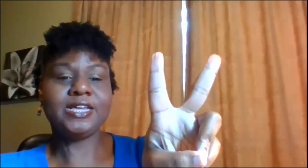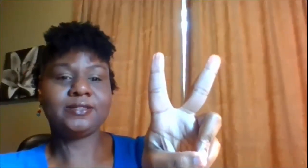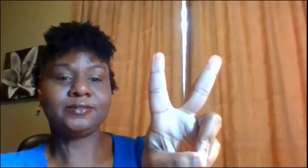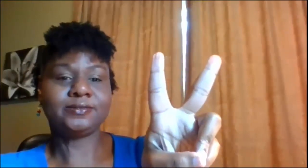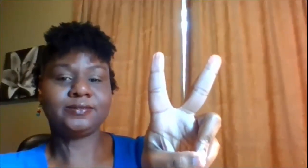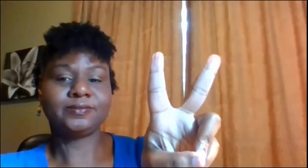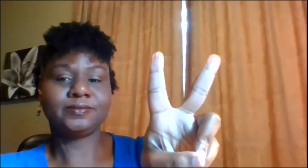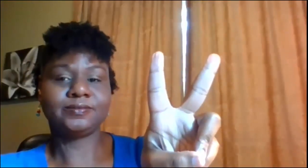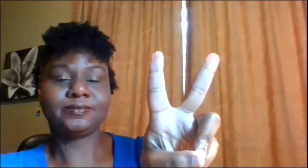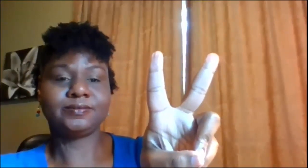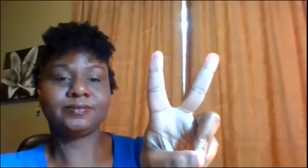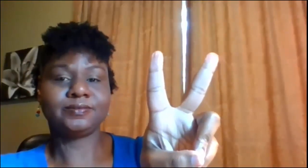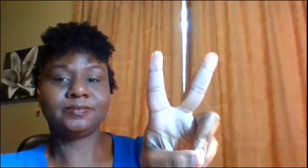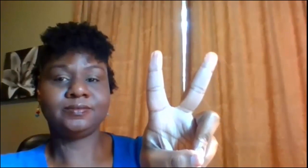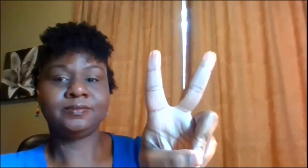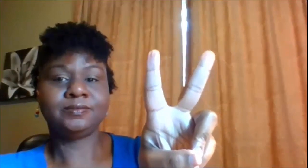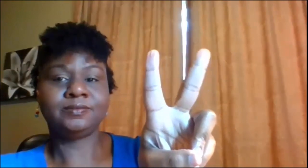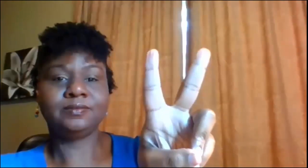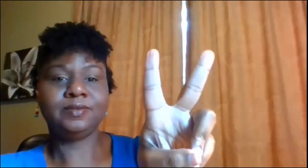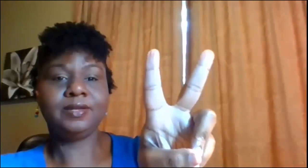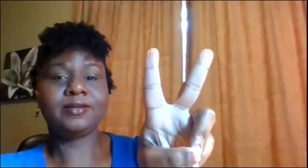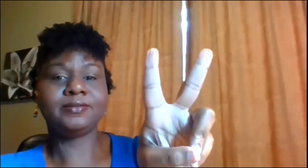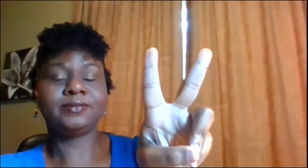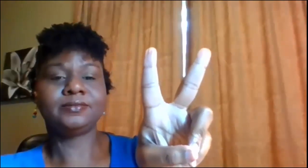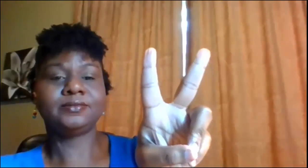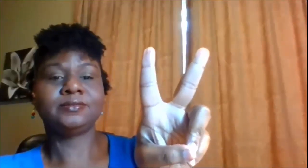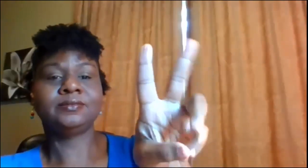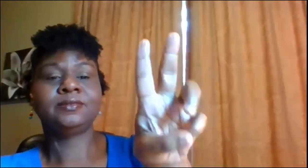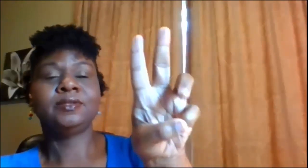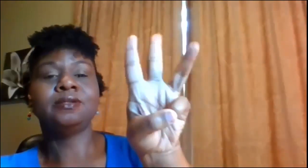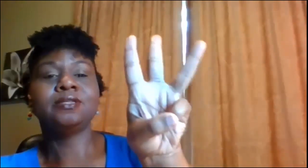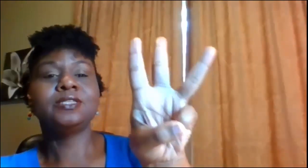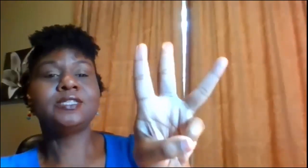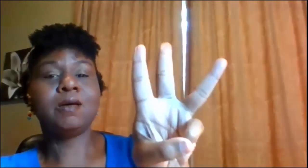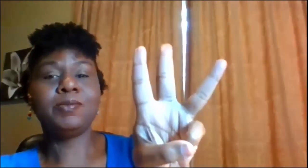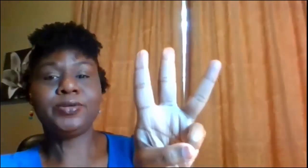good W